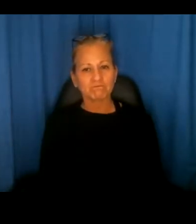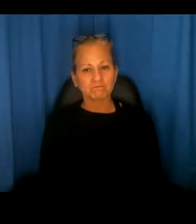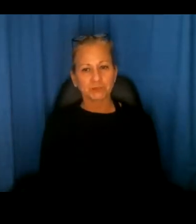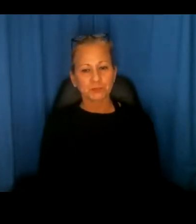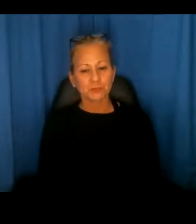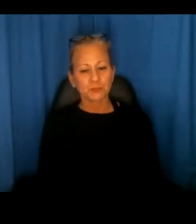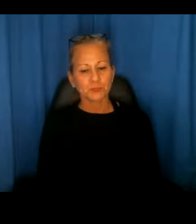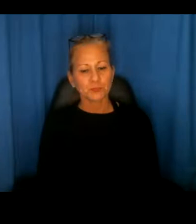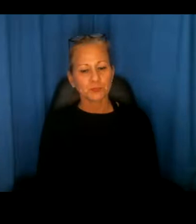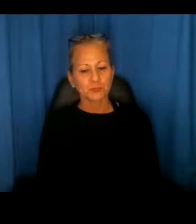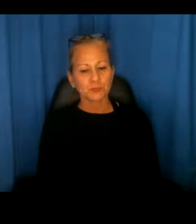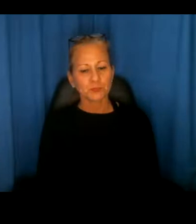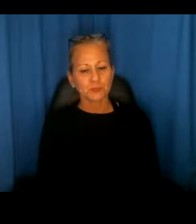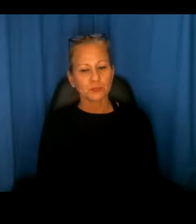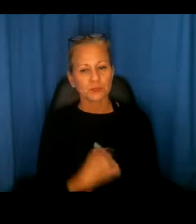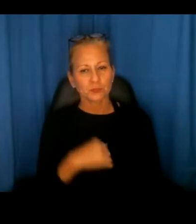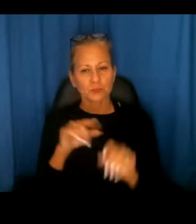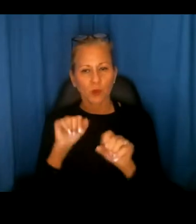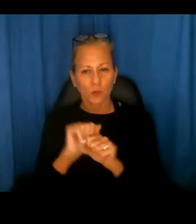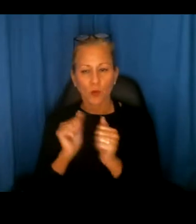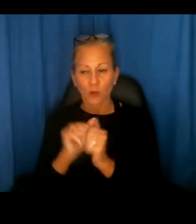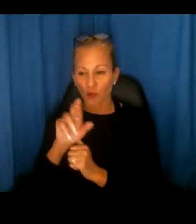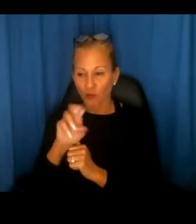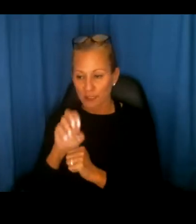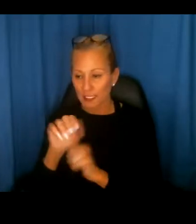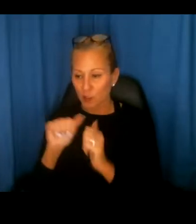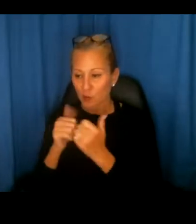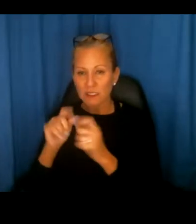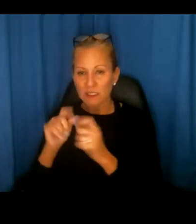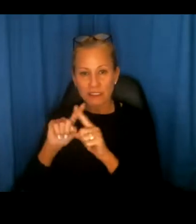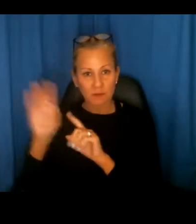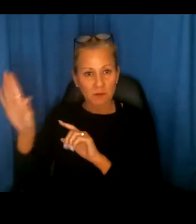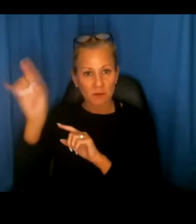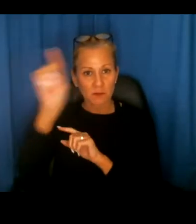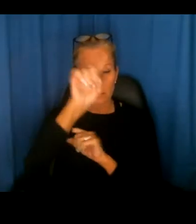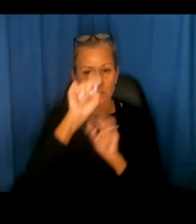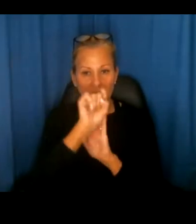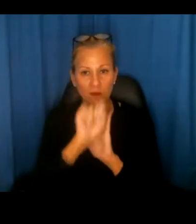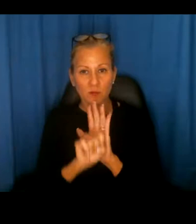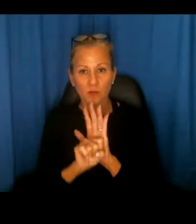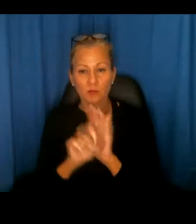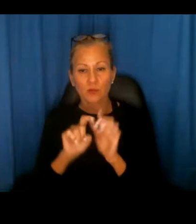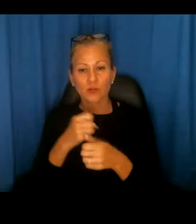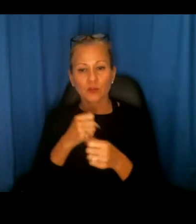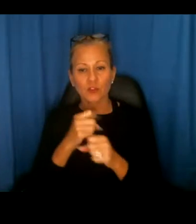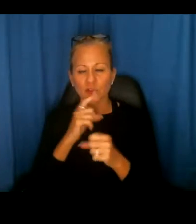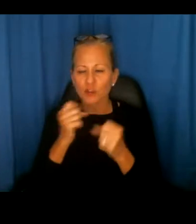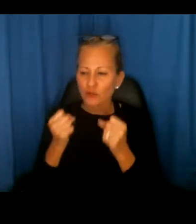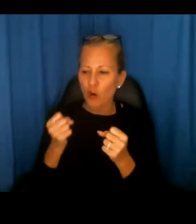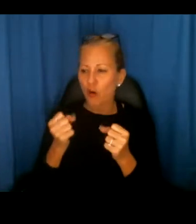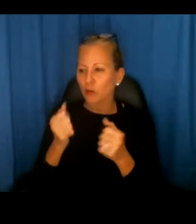with, um, the real estate associations in different states to create stronger